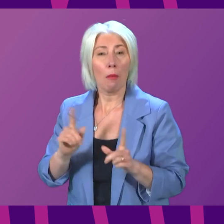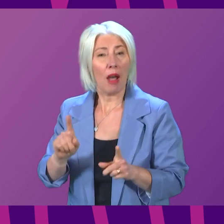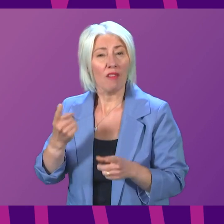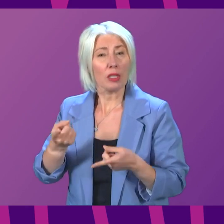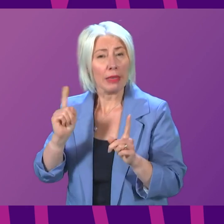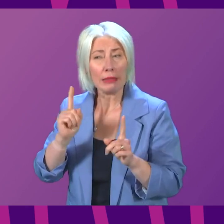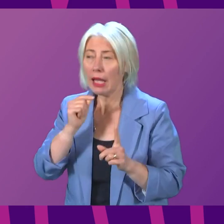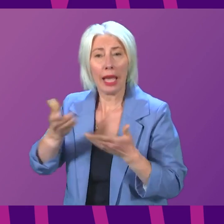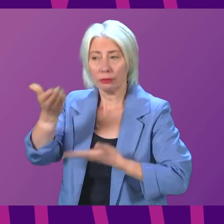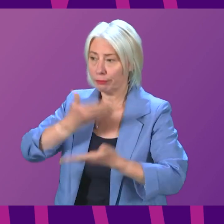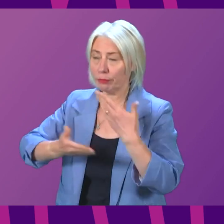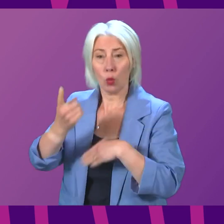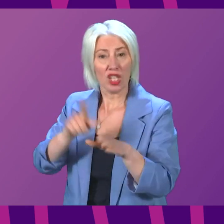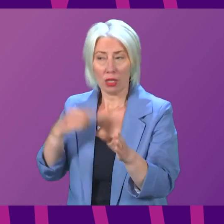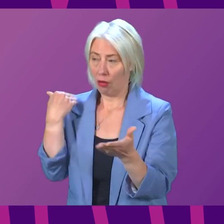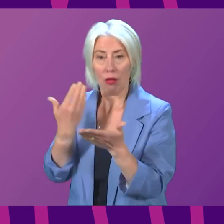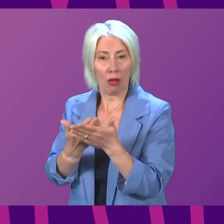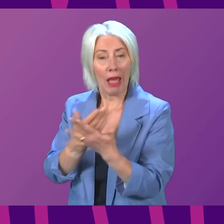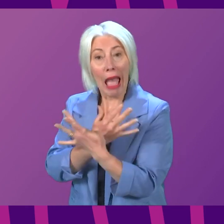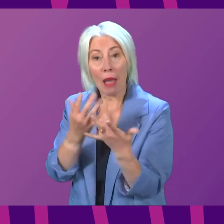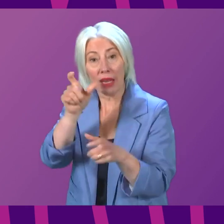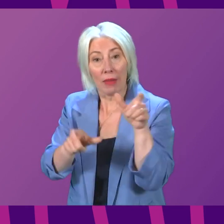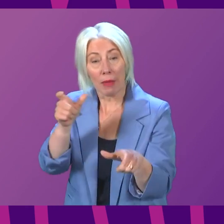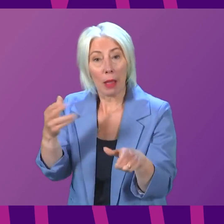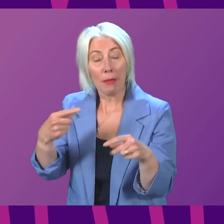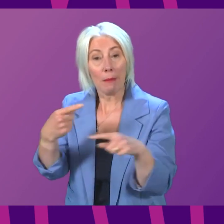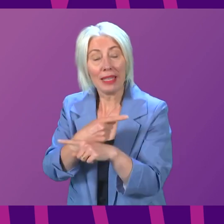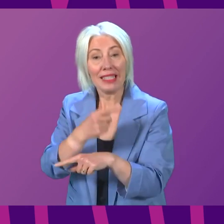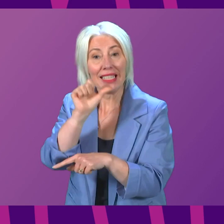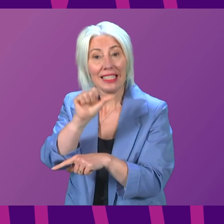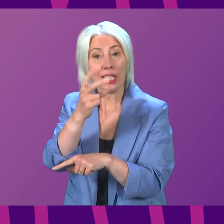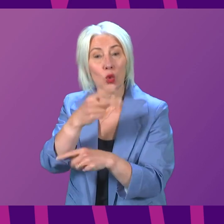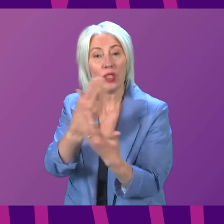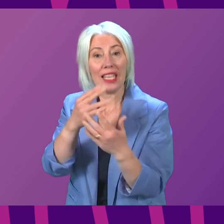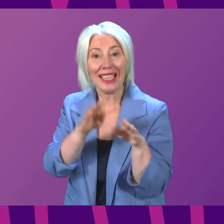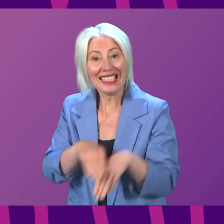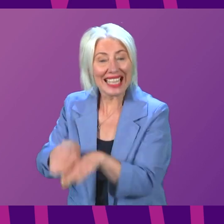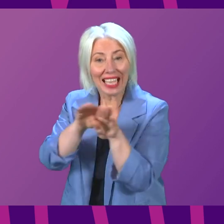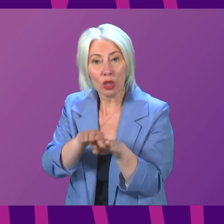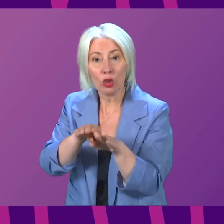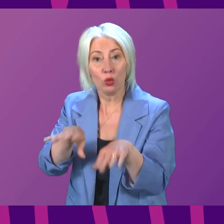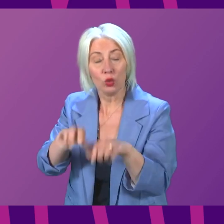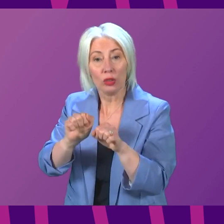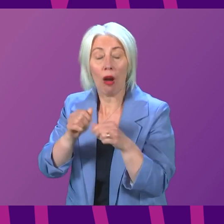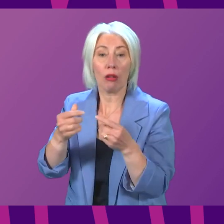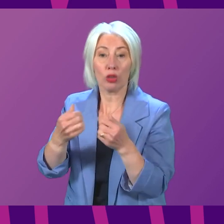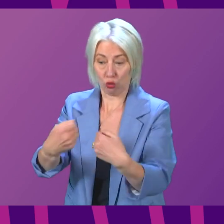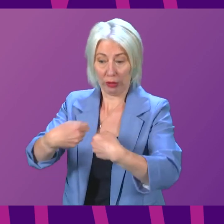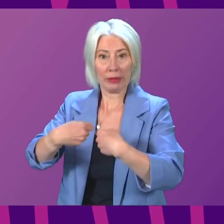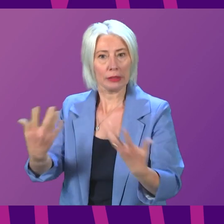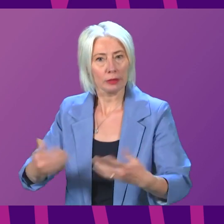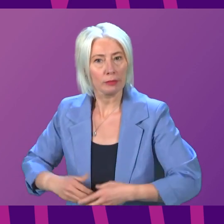Minister tell us, in the last year, how many patients have missed the 62-day standard for starting cancer treatment? First Minister.